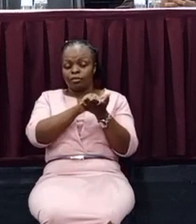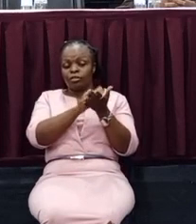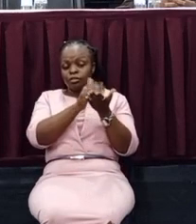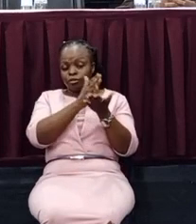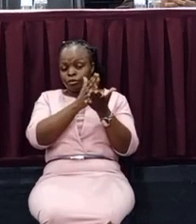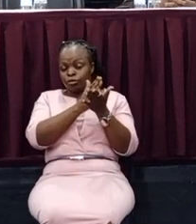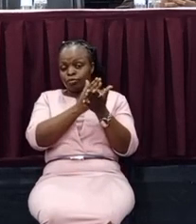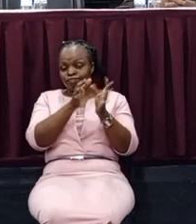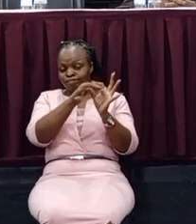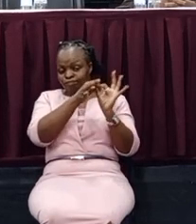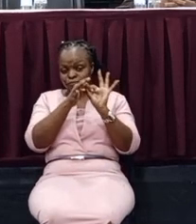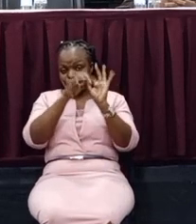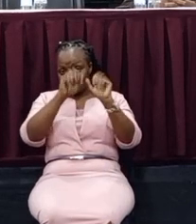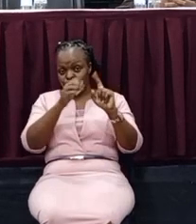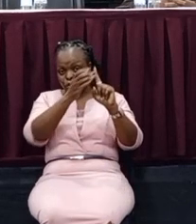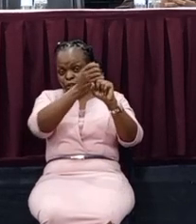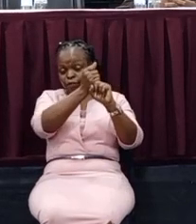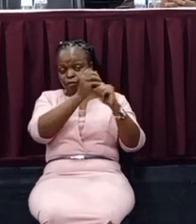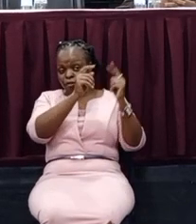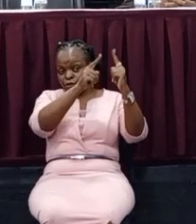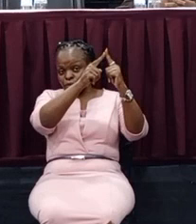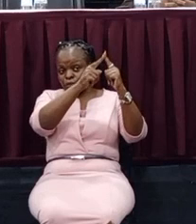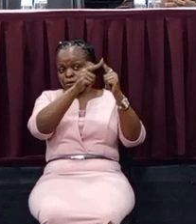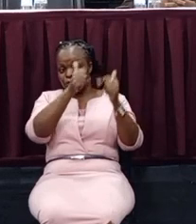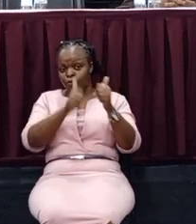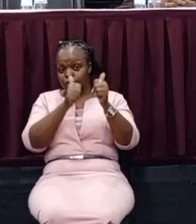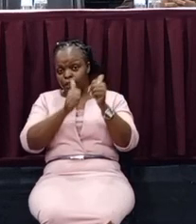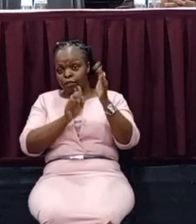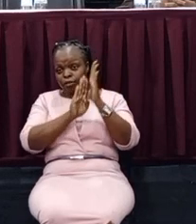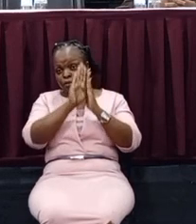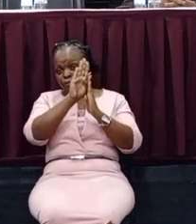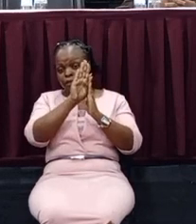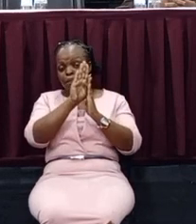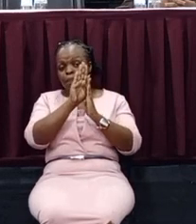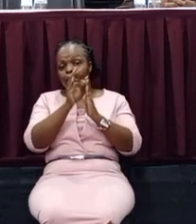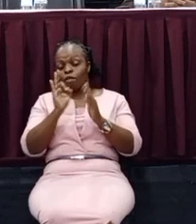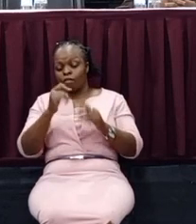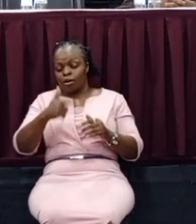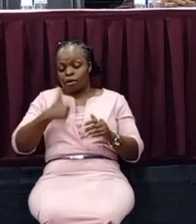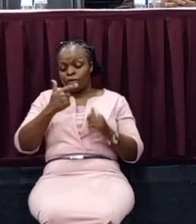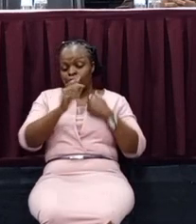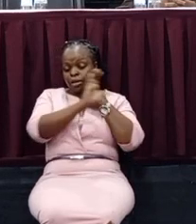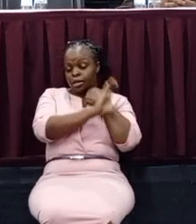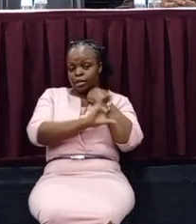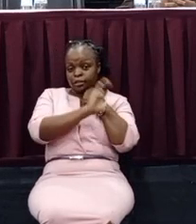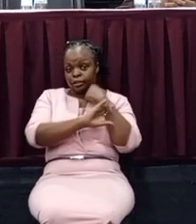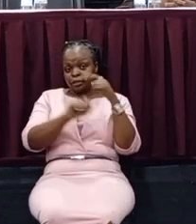the goal that is development of our country. And improving